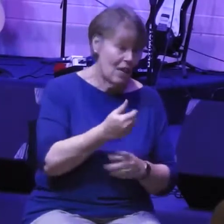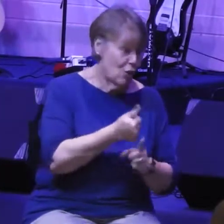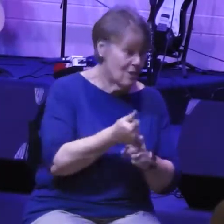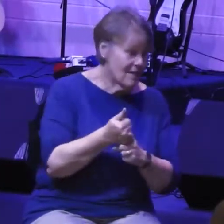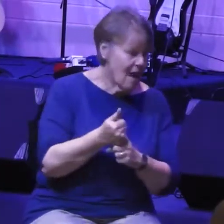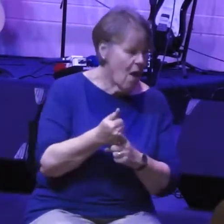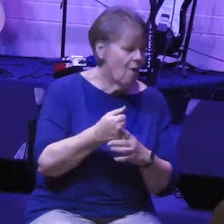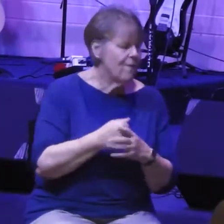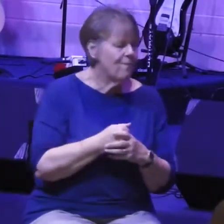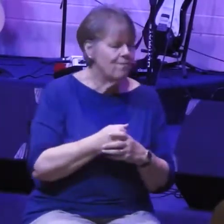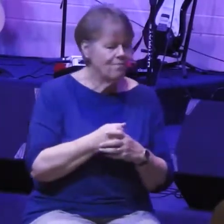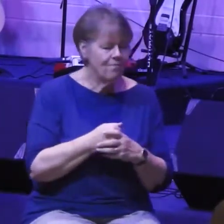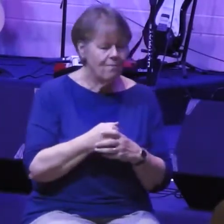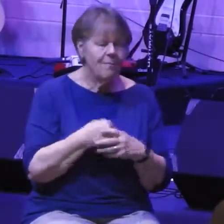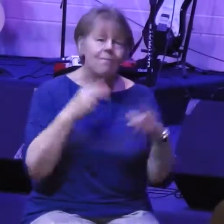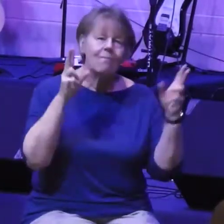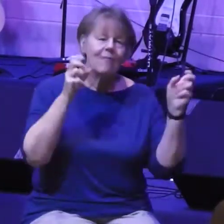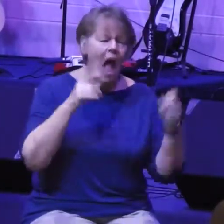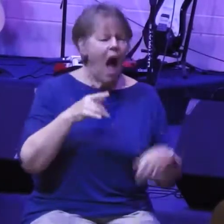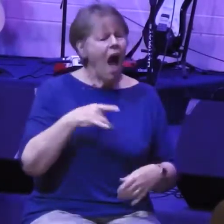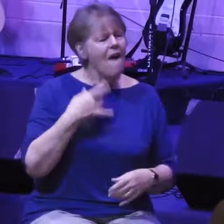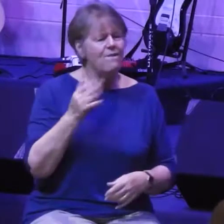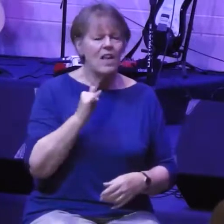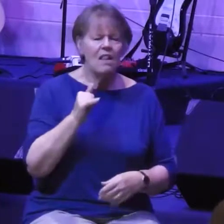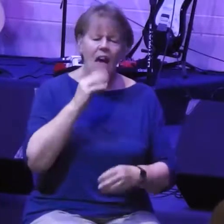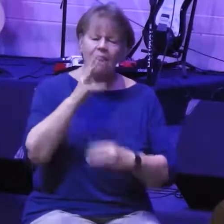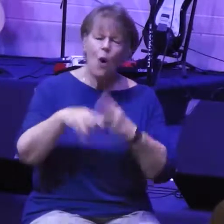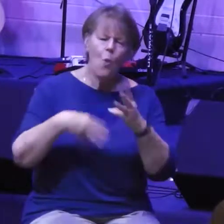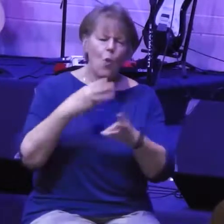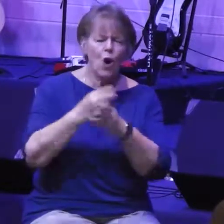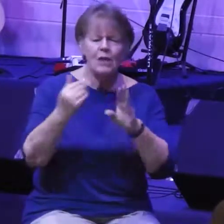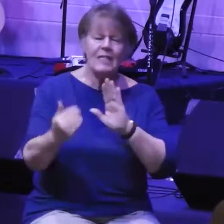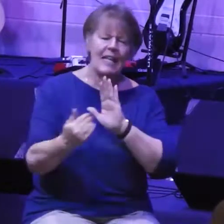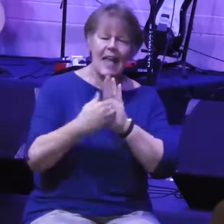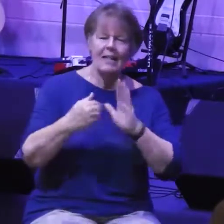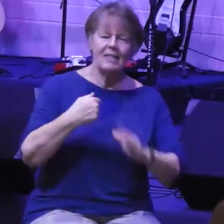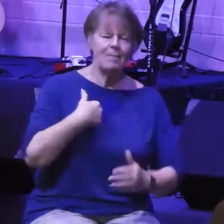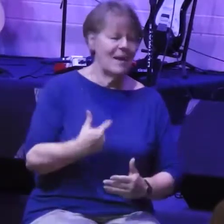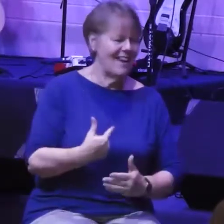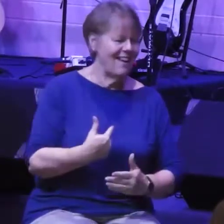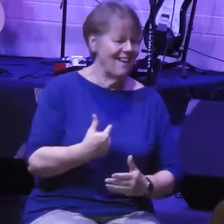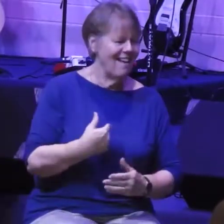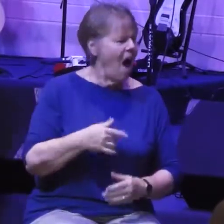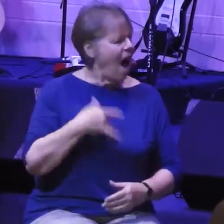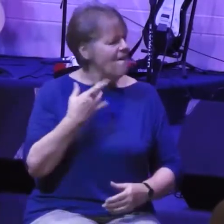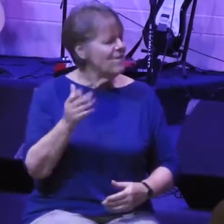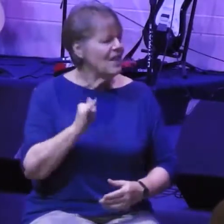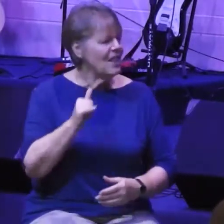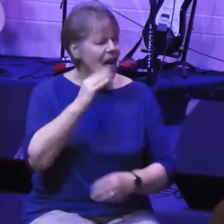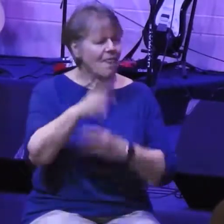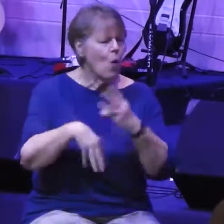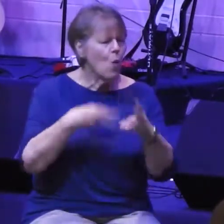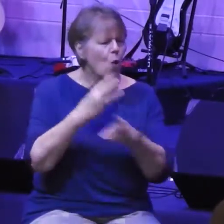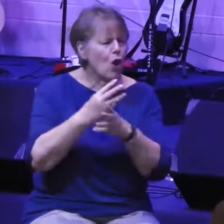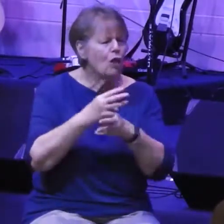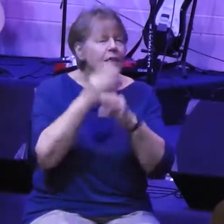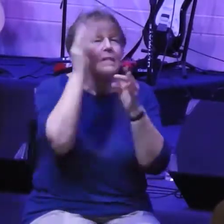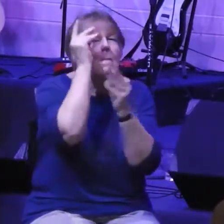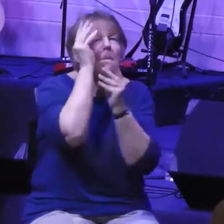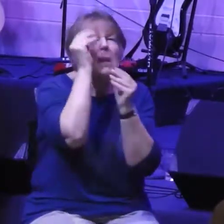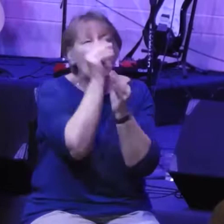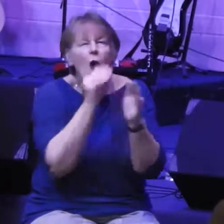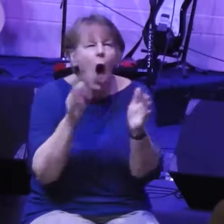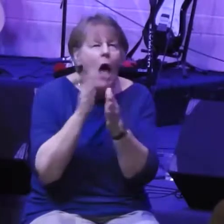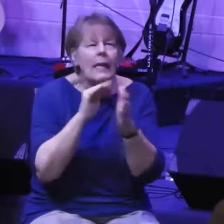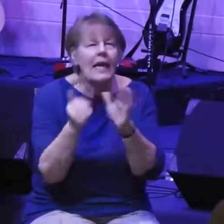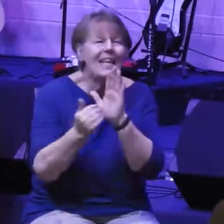I just feel like the world is out to get me. I just feel like the world is scheming against me. I mean, have